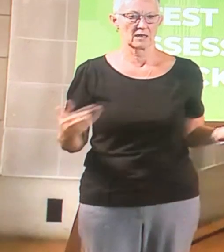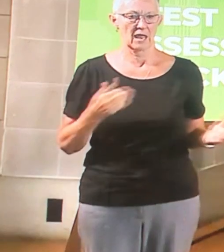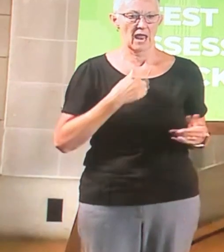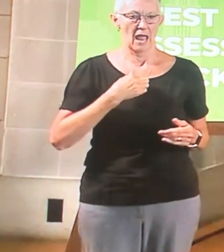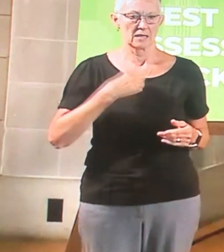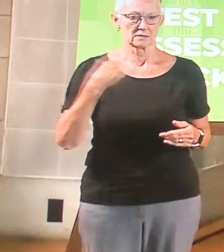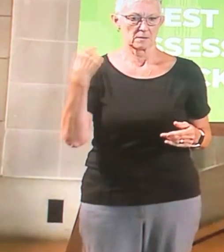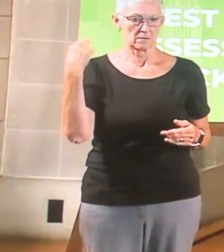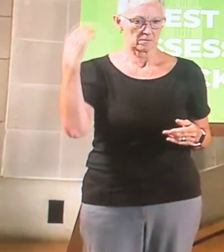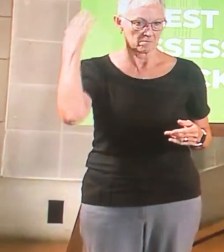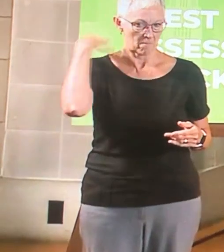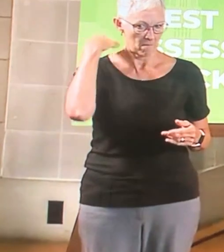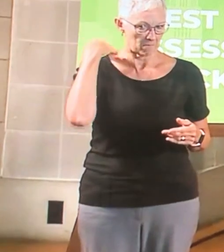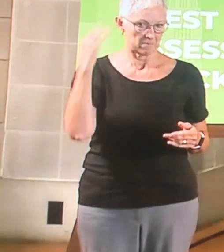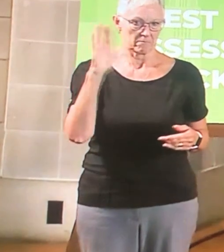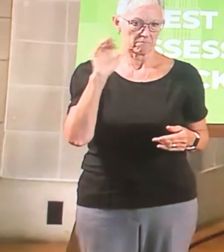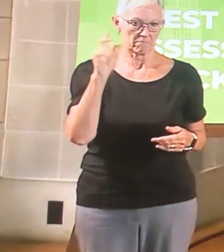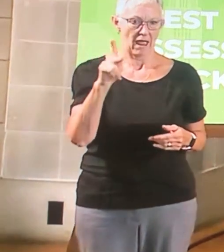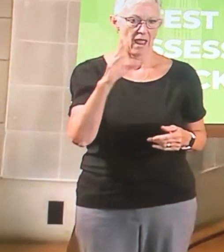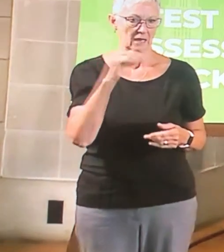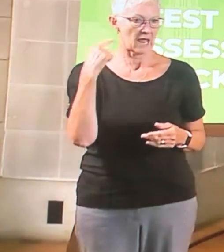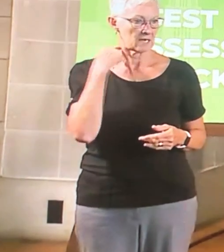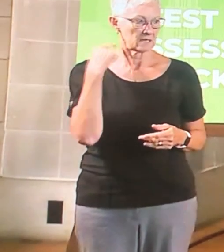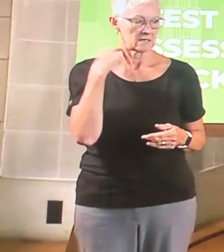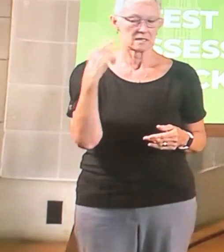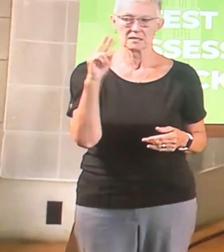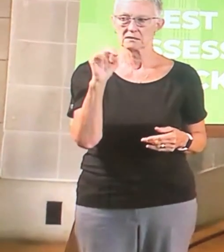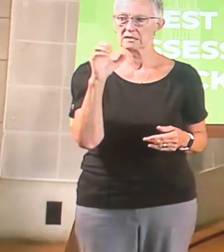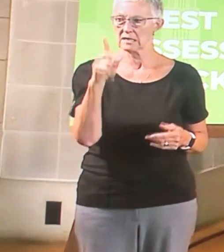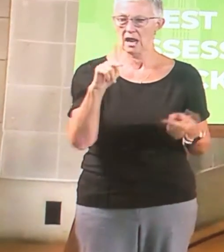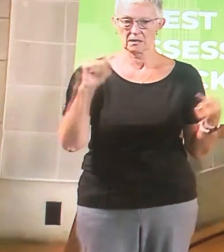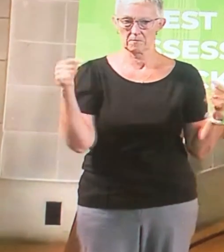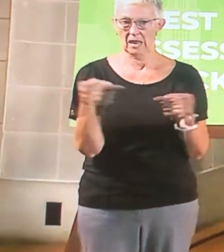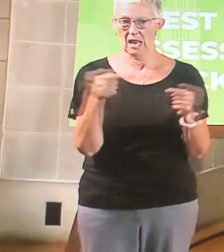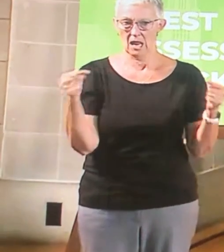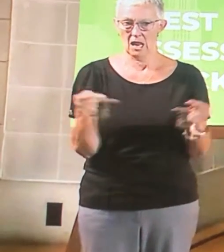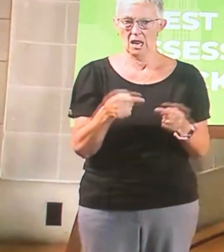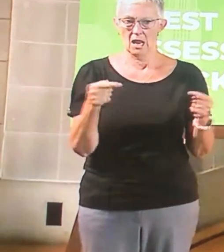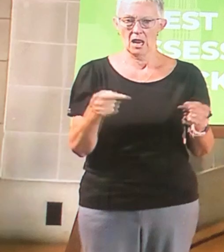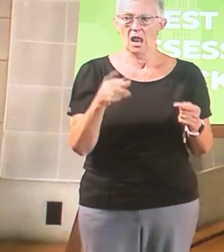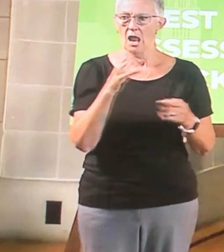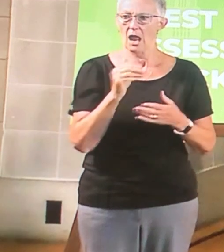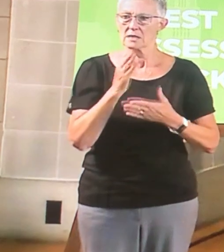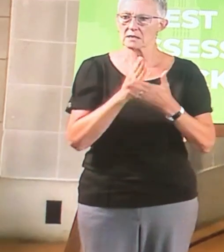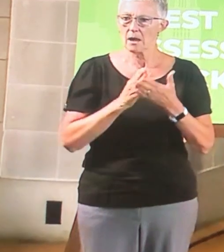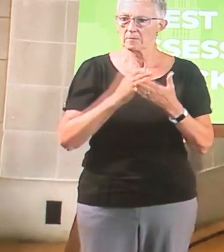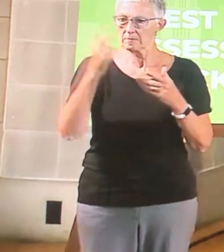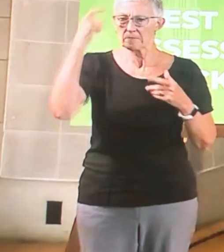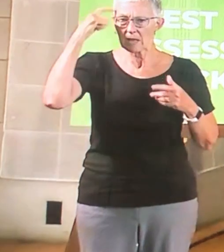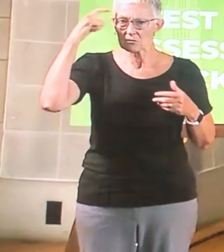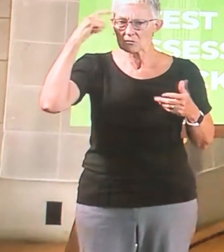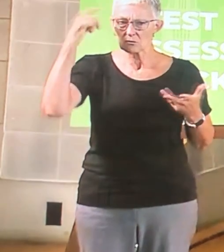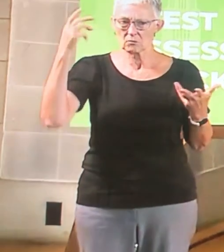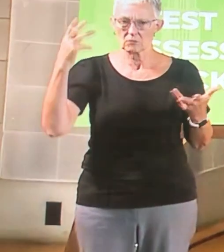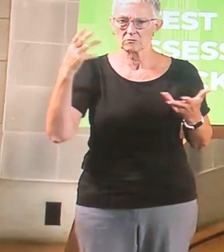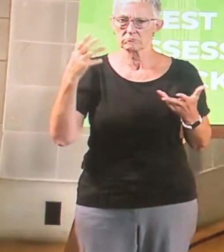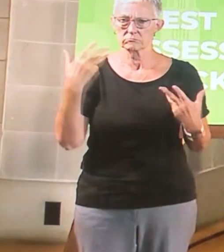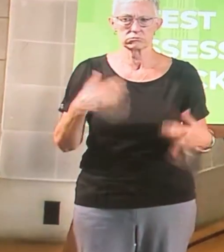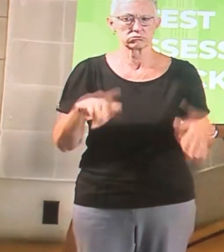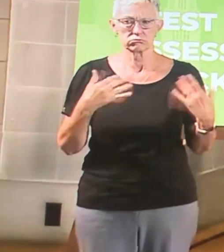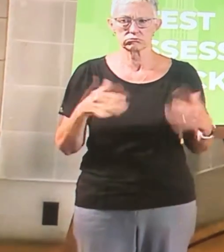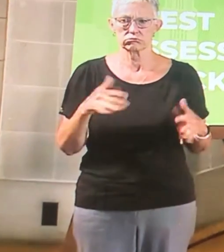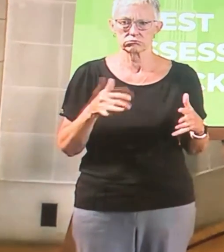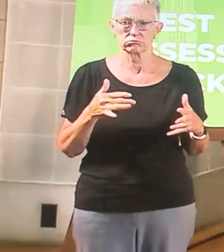and also the invisible wounds that go along with it the you know the mental trauma that goes along with being in combat.